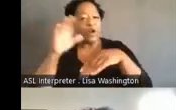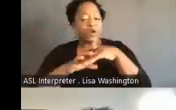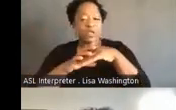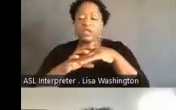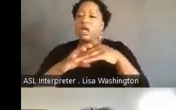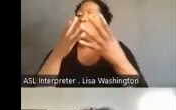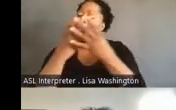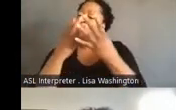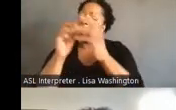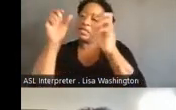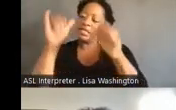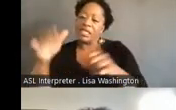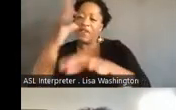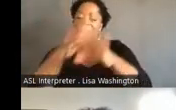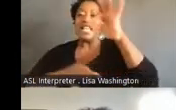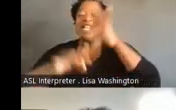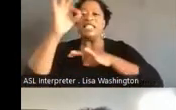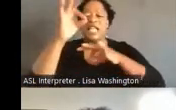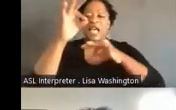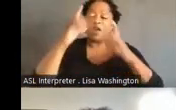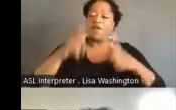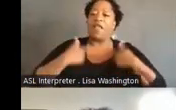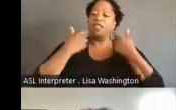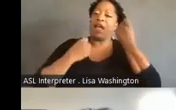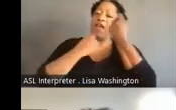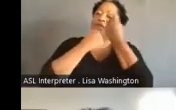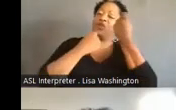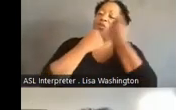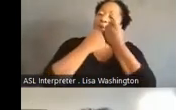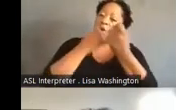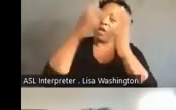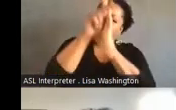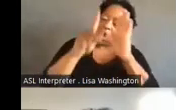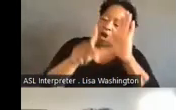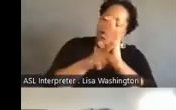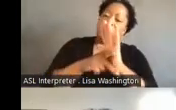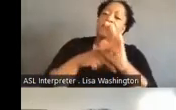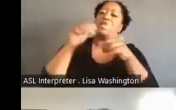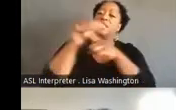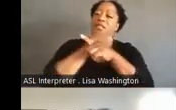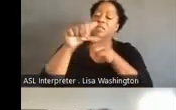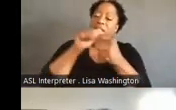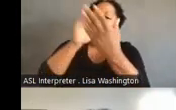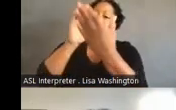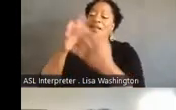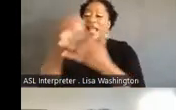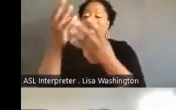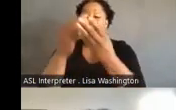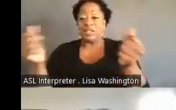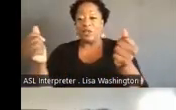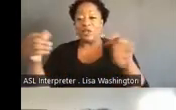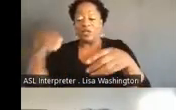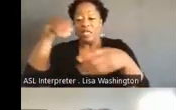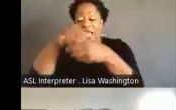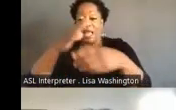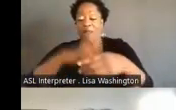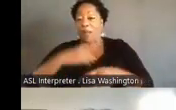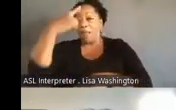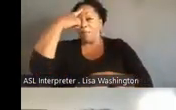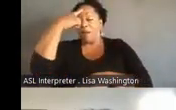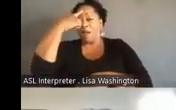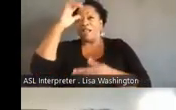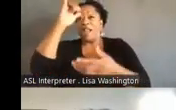favor of life-affirming policies, practices, and institutions. To my mind, that is an abolitionist vision,